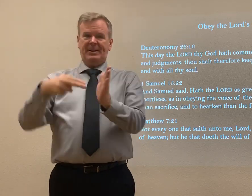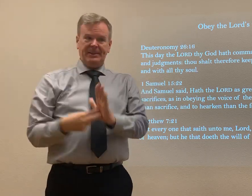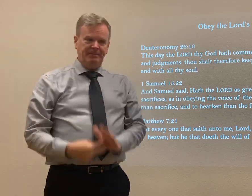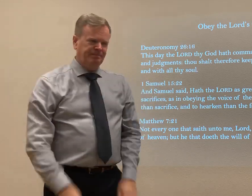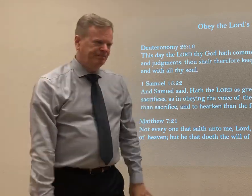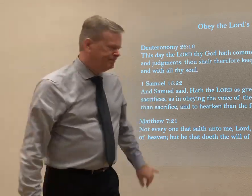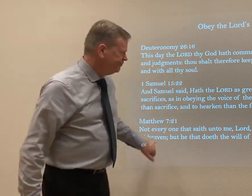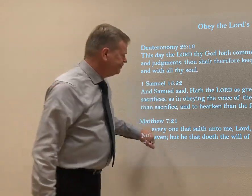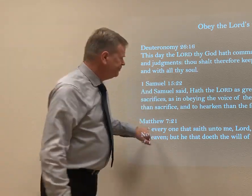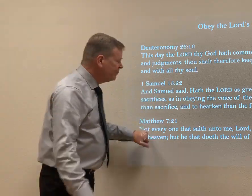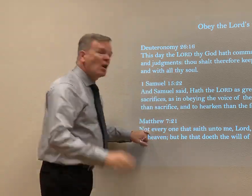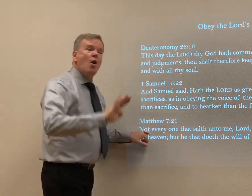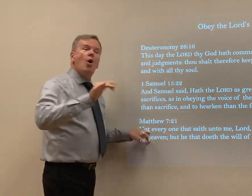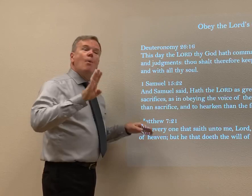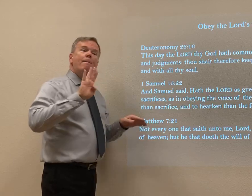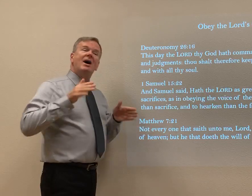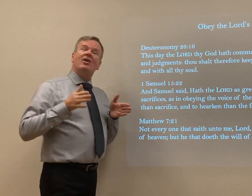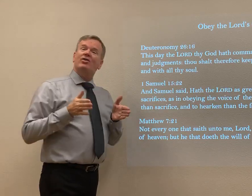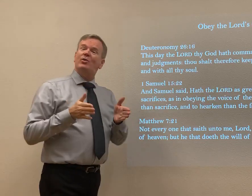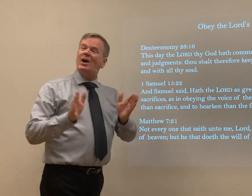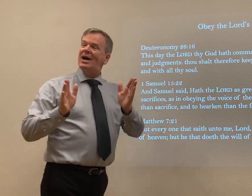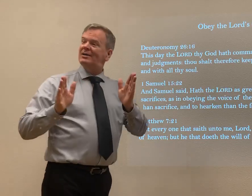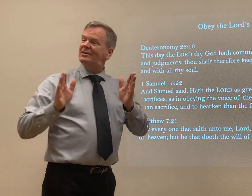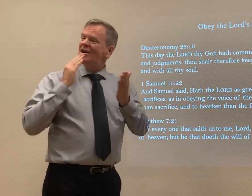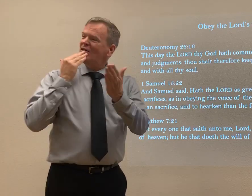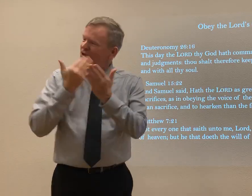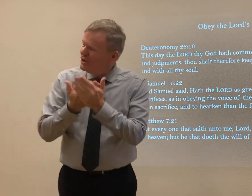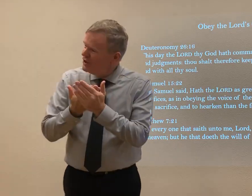analyzing word by word what our Bible says. And by the way,